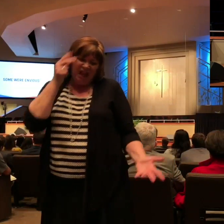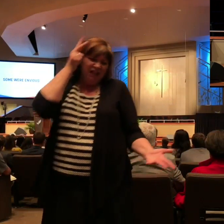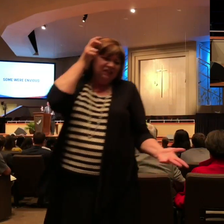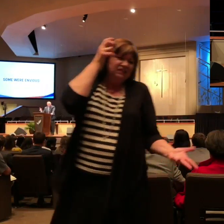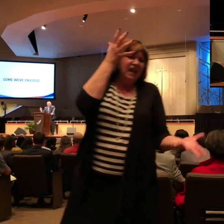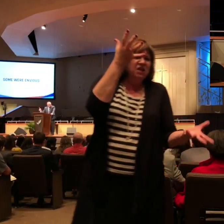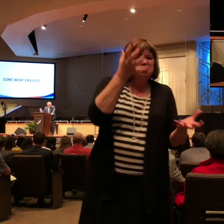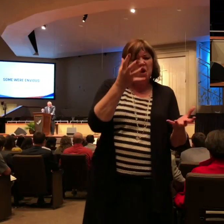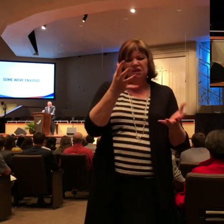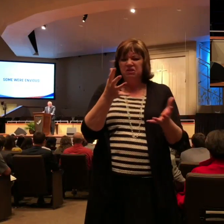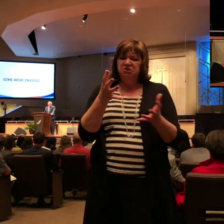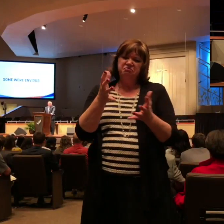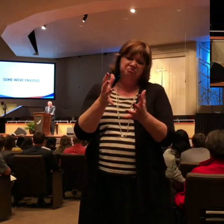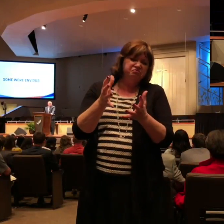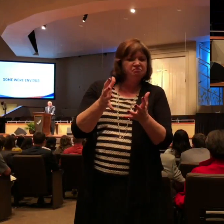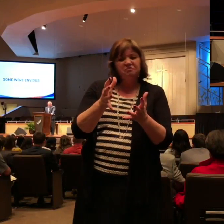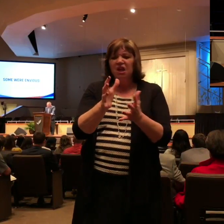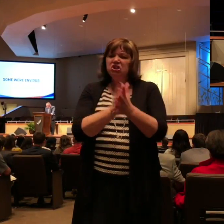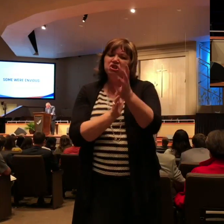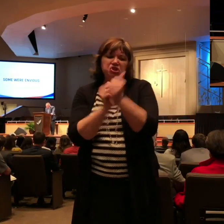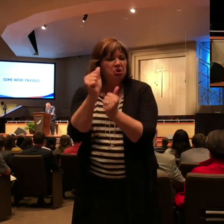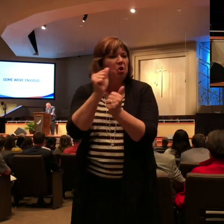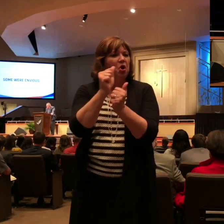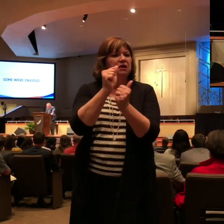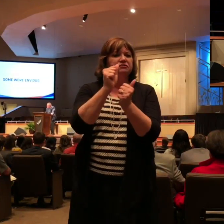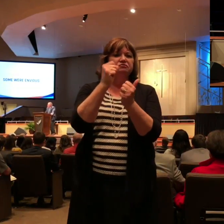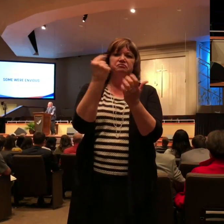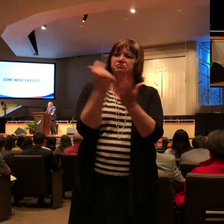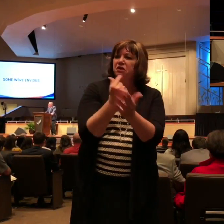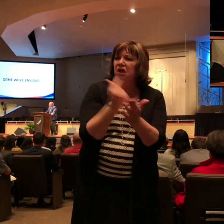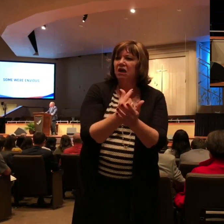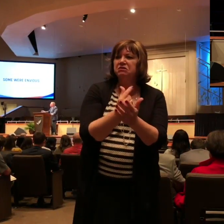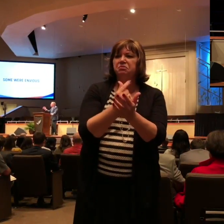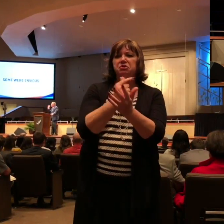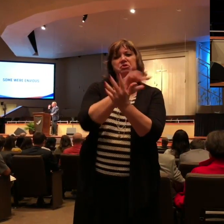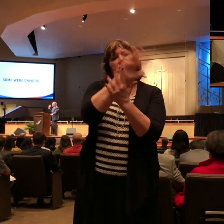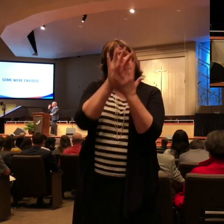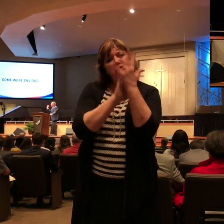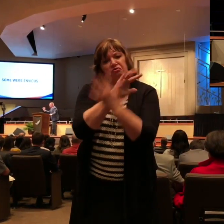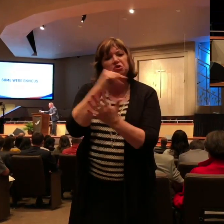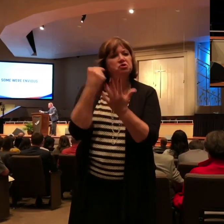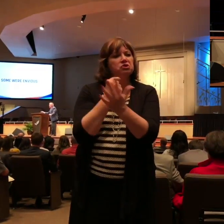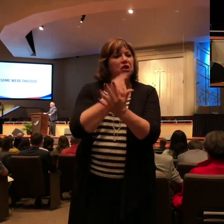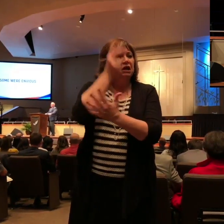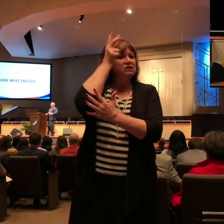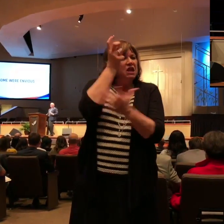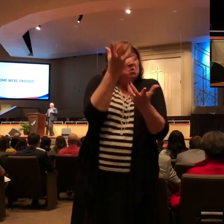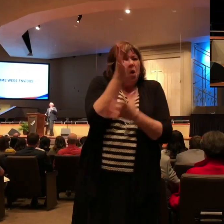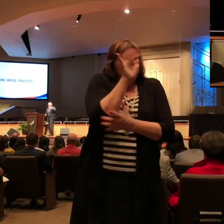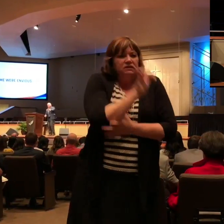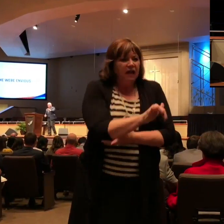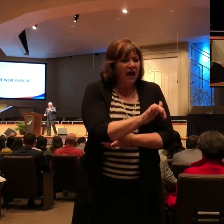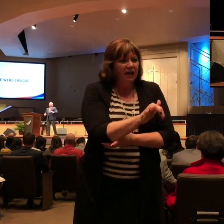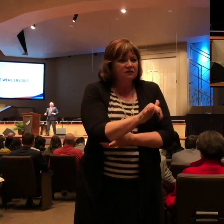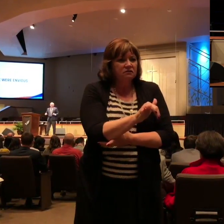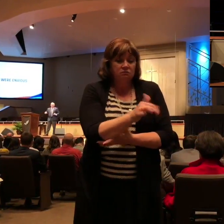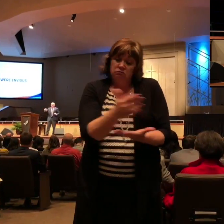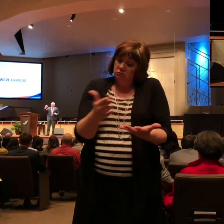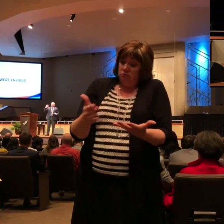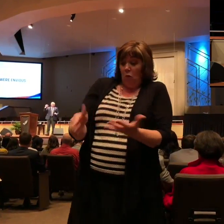of the gospel every single time. And here God is doing something great and here people are being inspired and here many of are going out